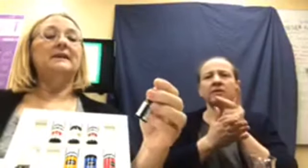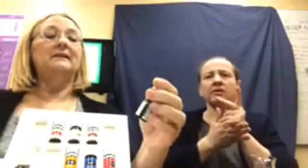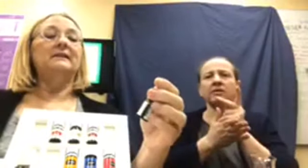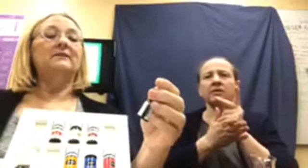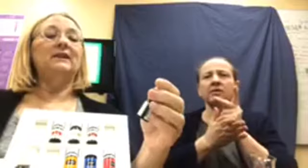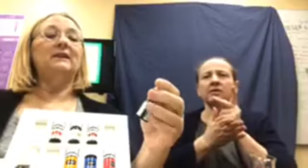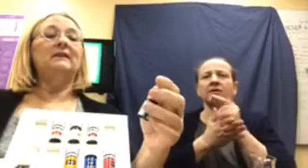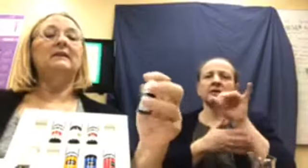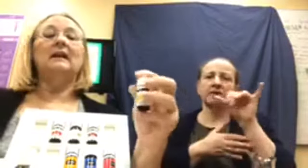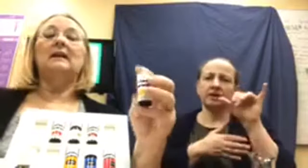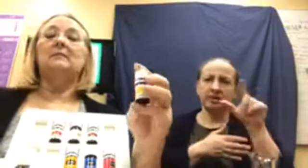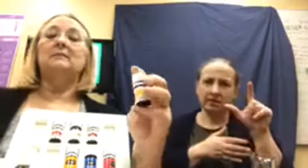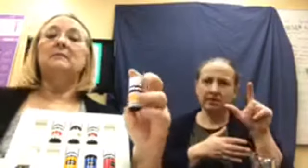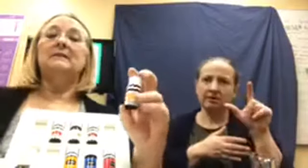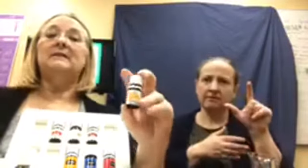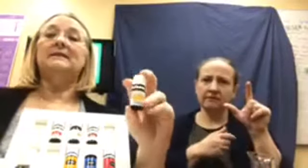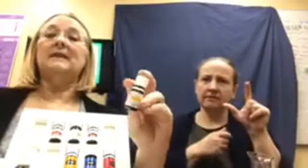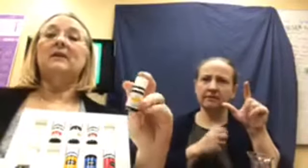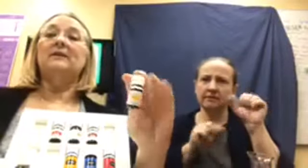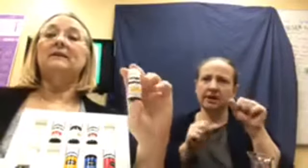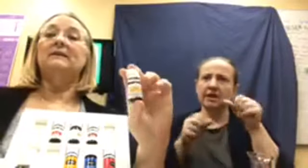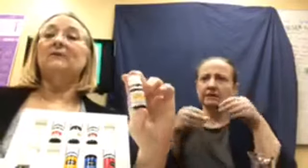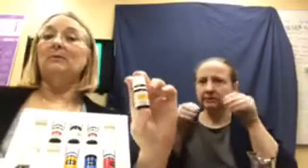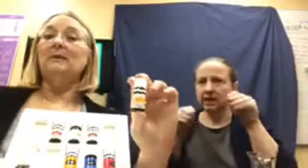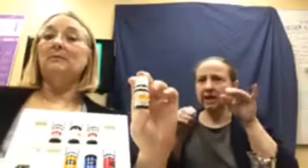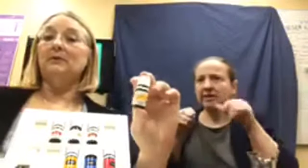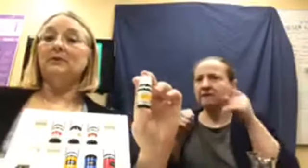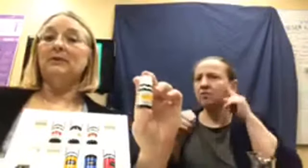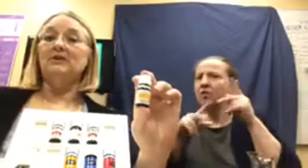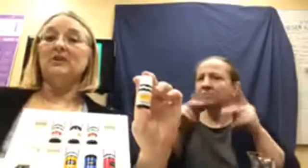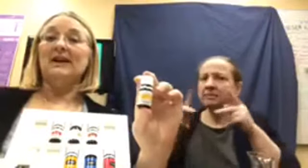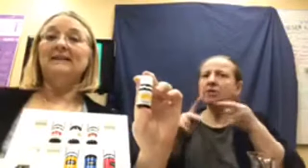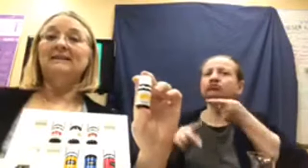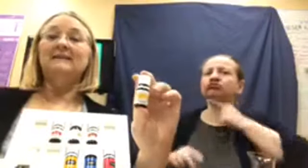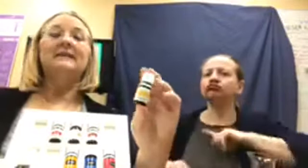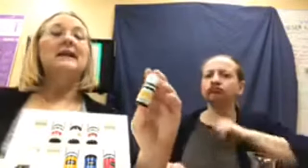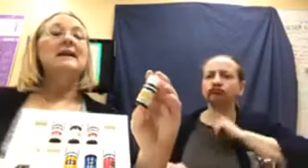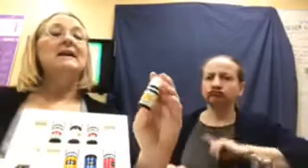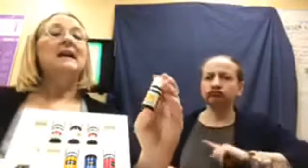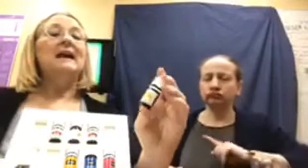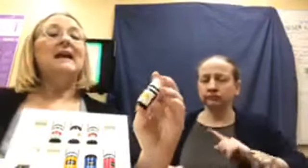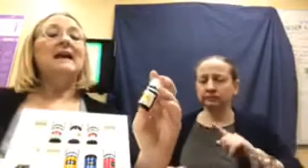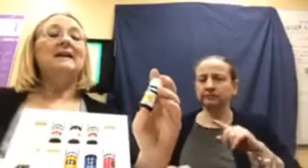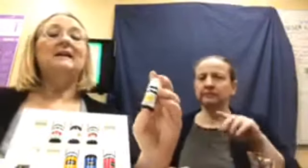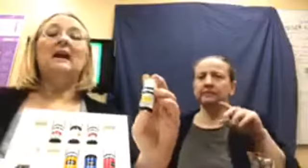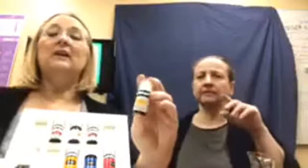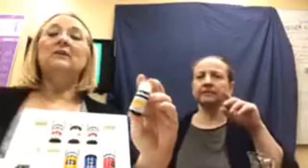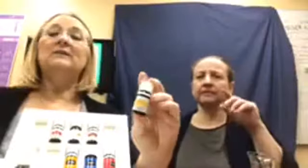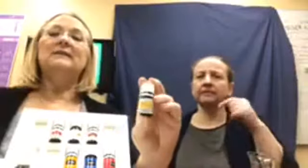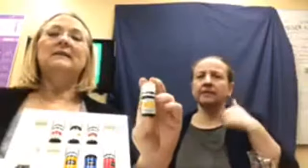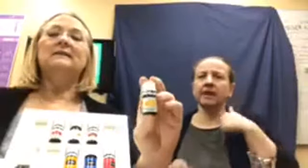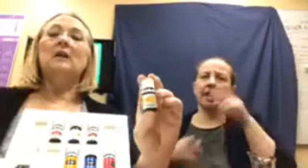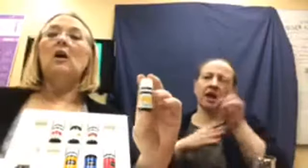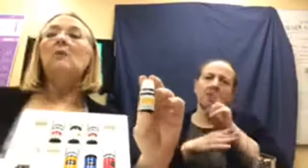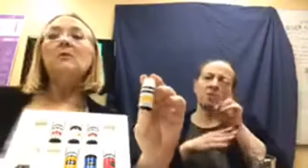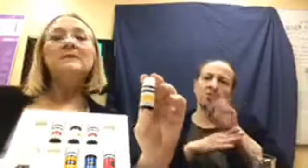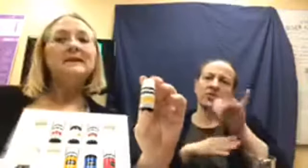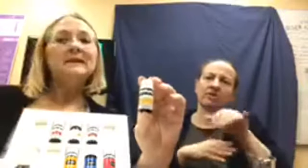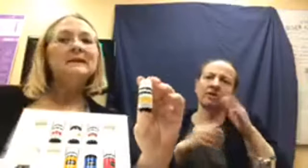Young Living, um, to sell these for people to ingest. And I use this almost daily